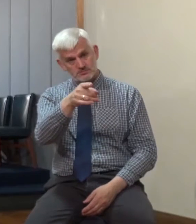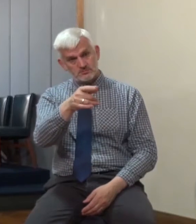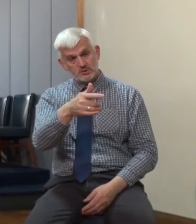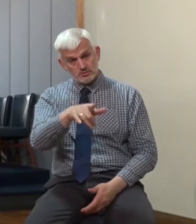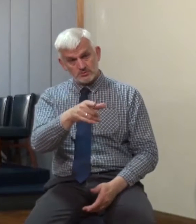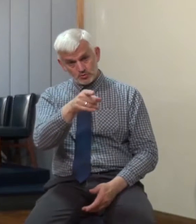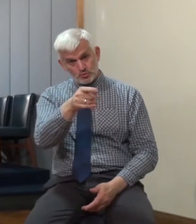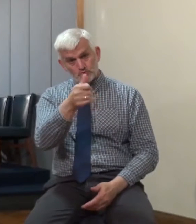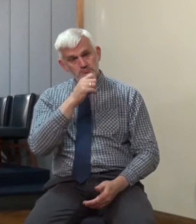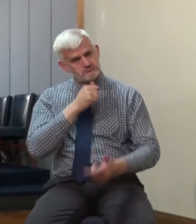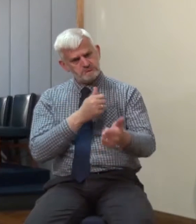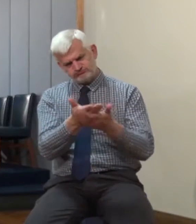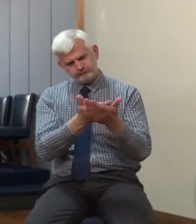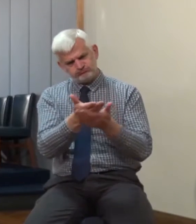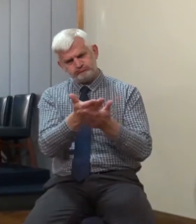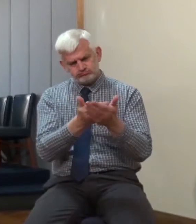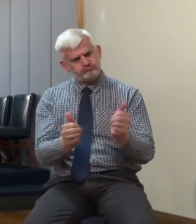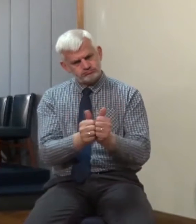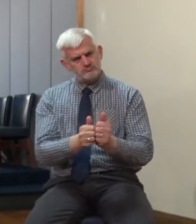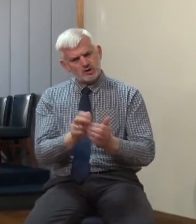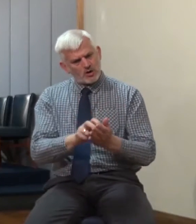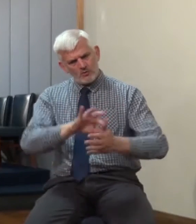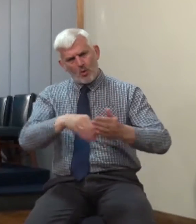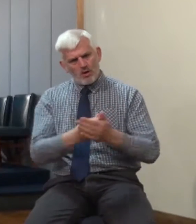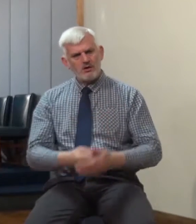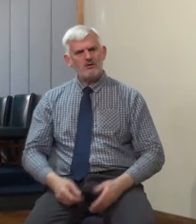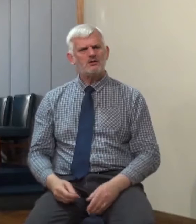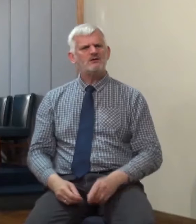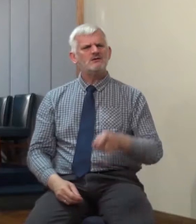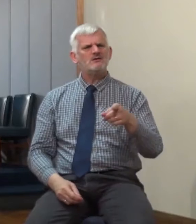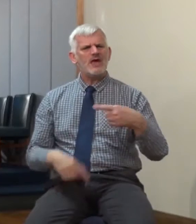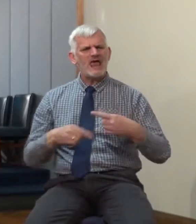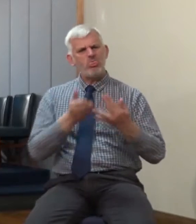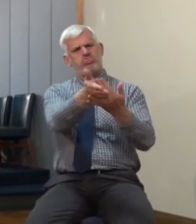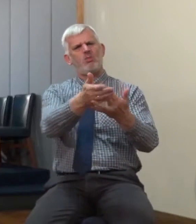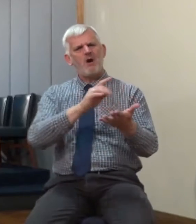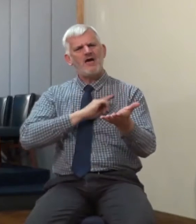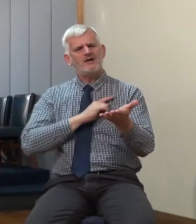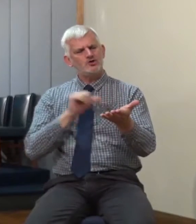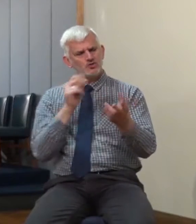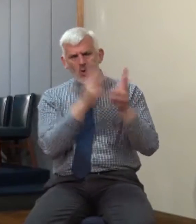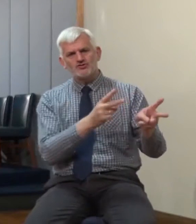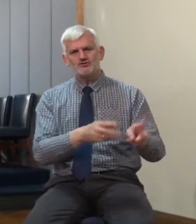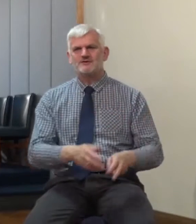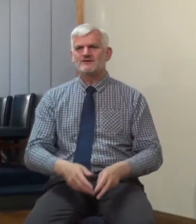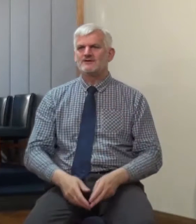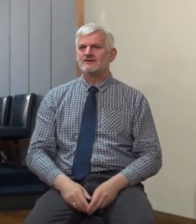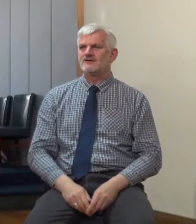Very often are they saying things they should never have let in. They should have watched. And one day, tragically, they'll